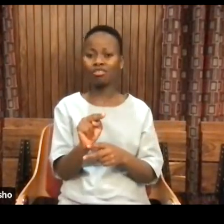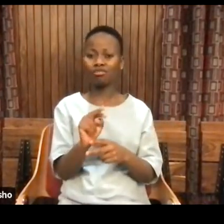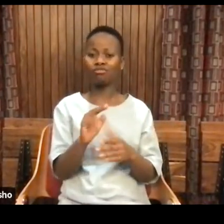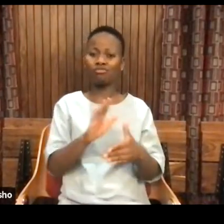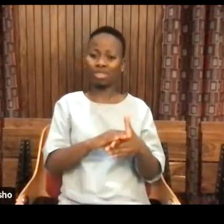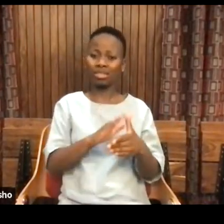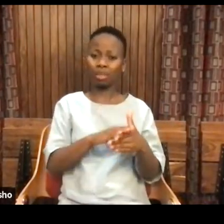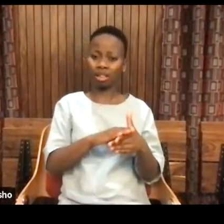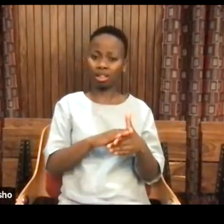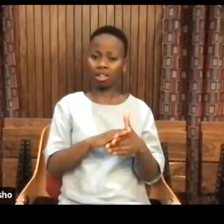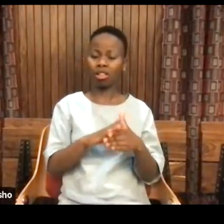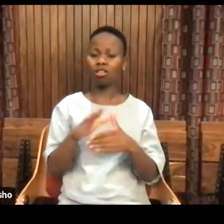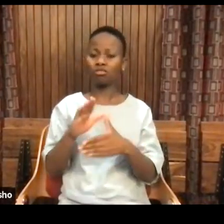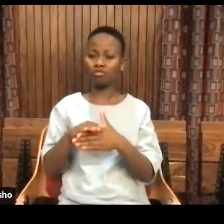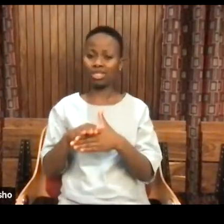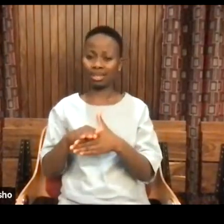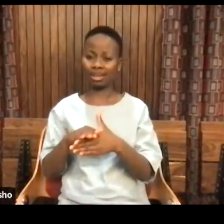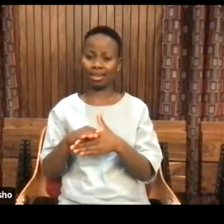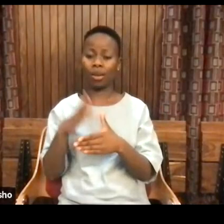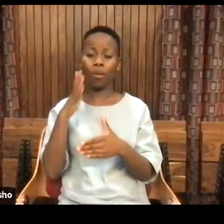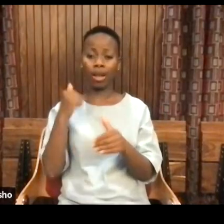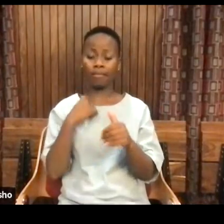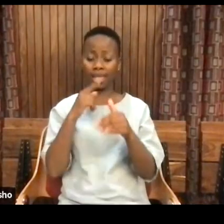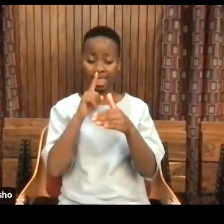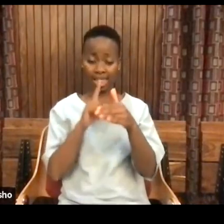He said, when I entered, it ran away.